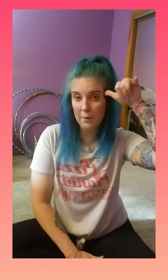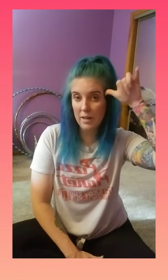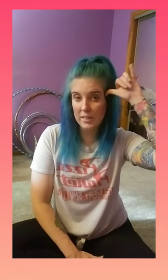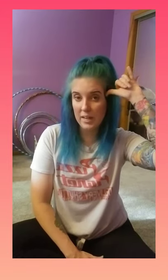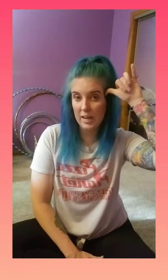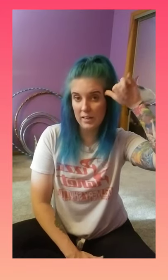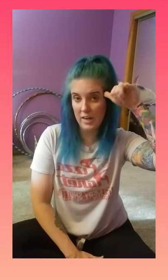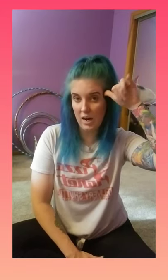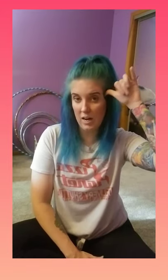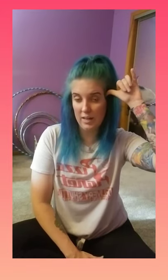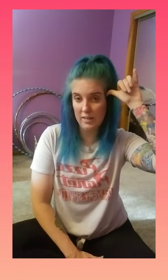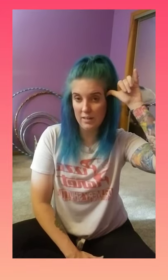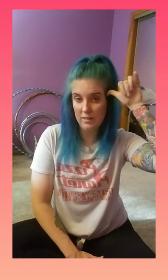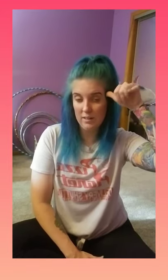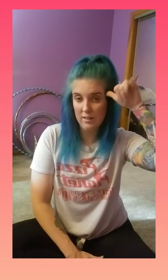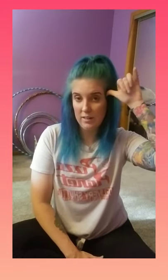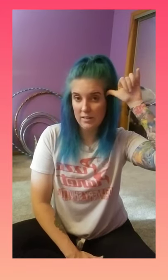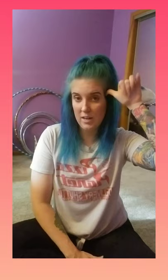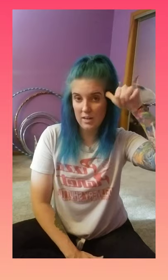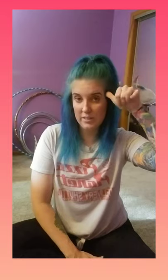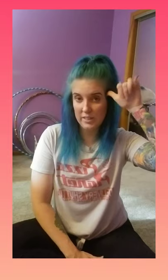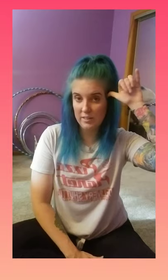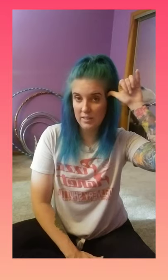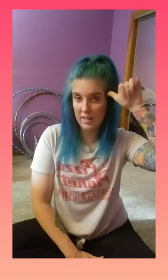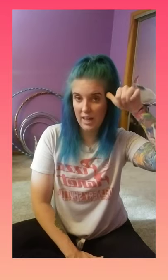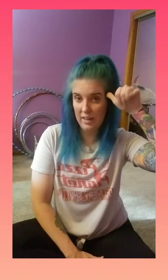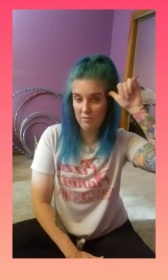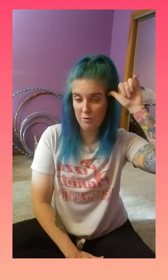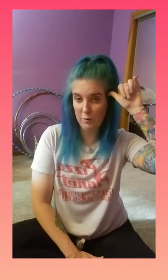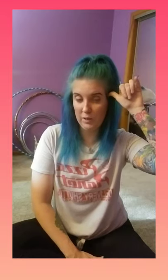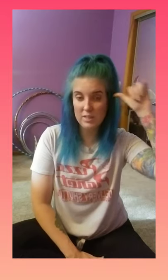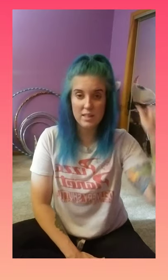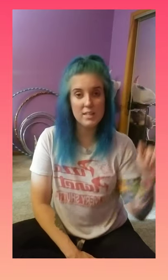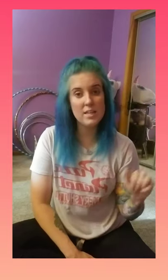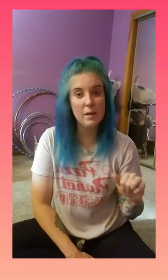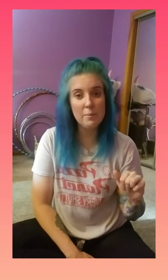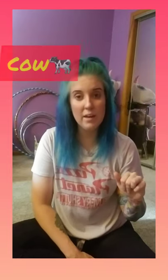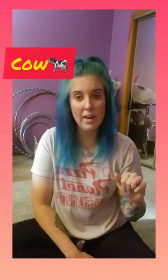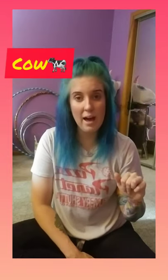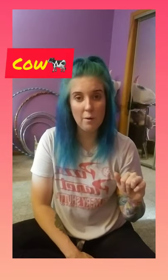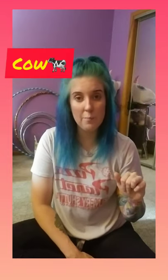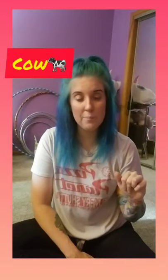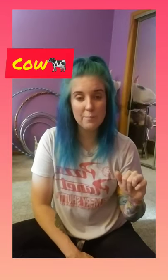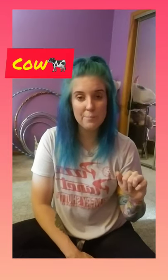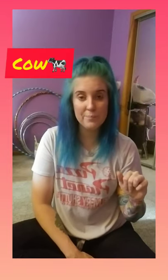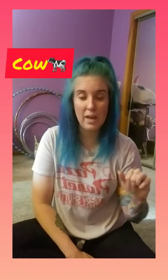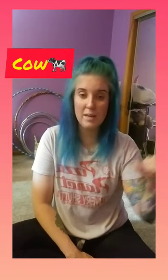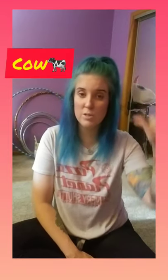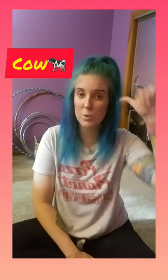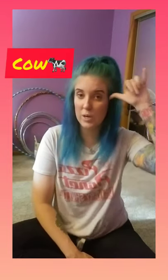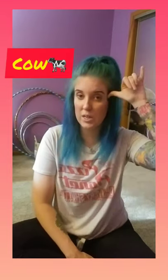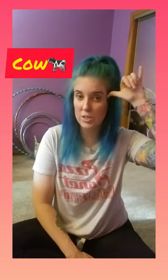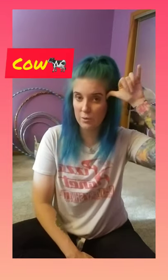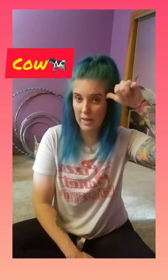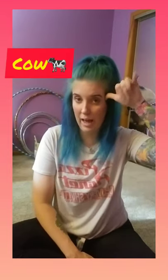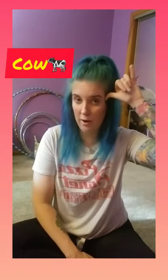and you kind of nod, nod your hand forward. That's going to be cow. Okay. So we're going to do cow.